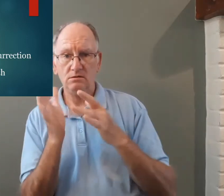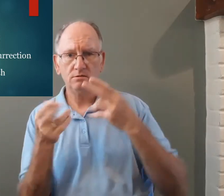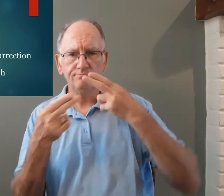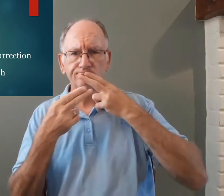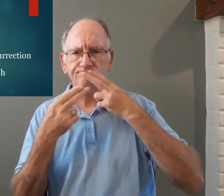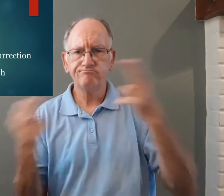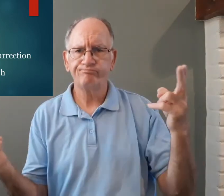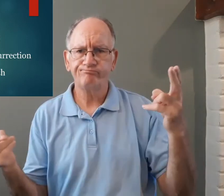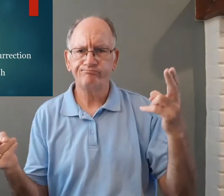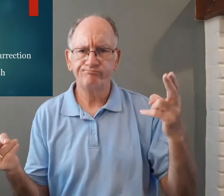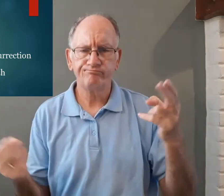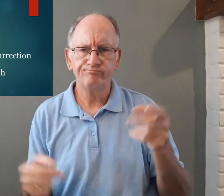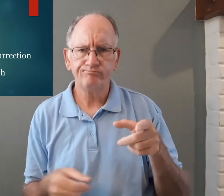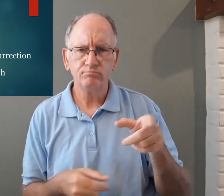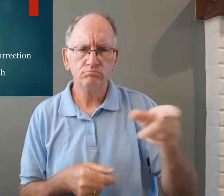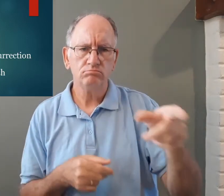but Jesus was innocent